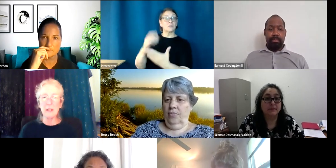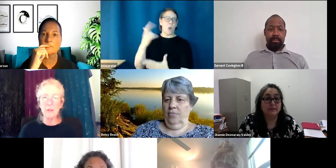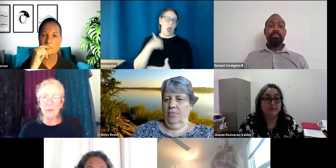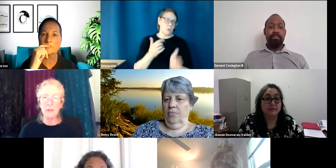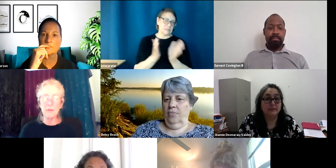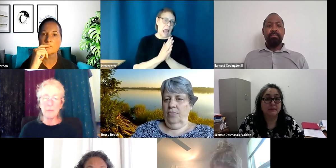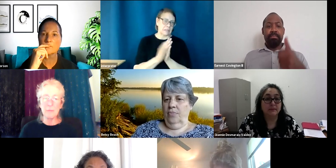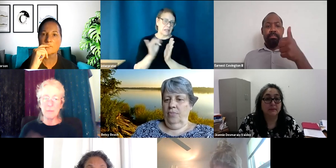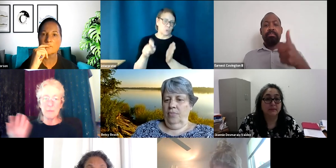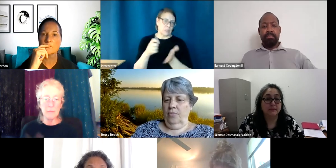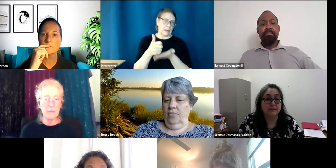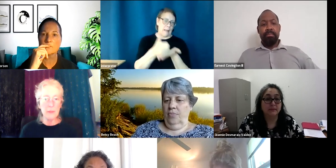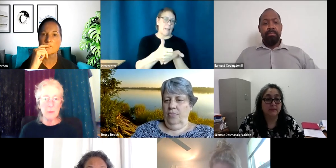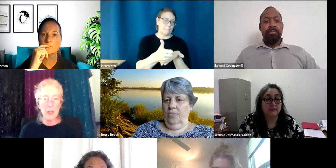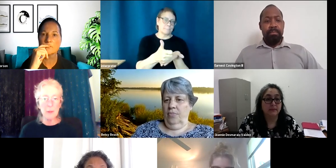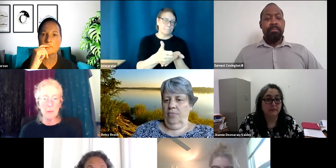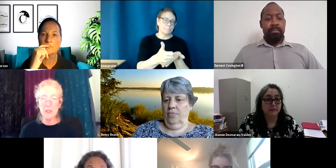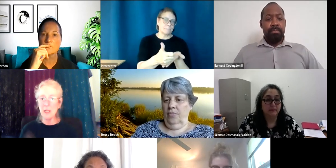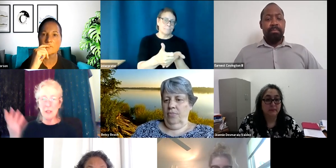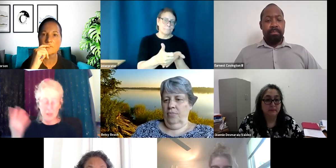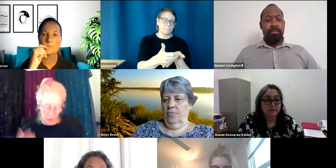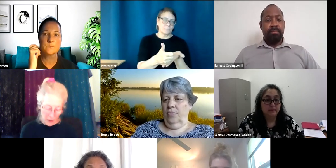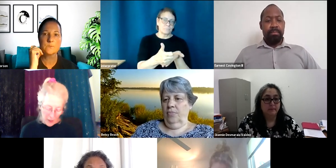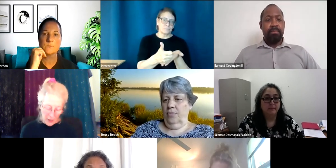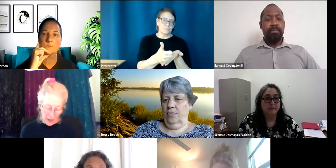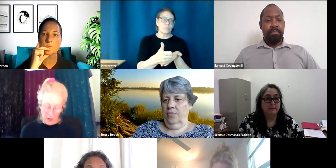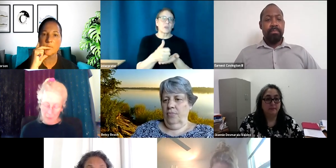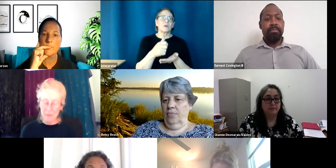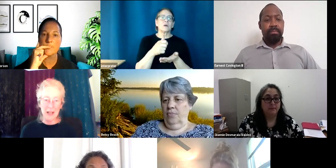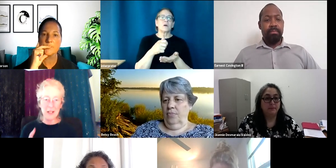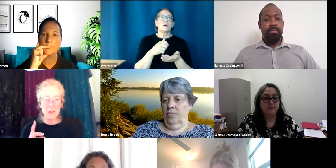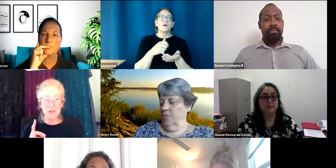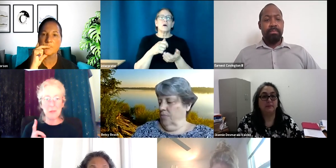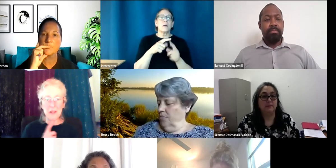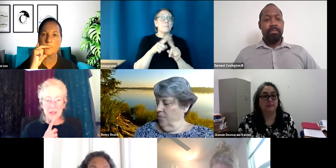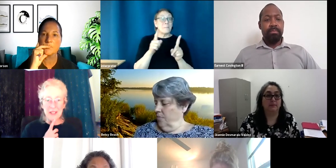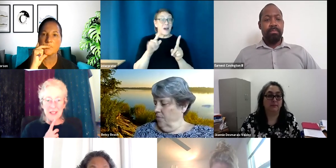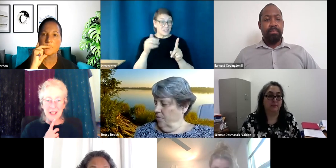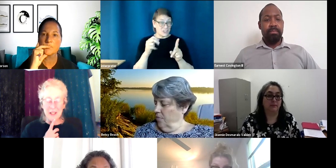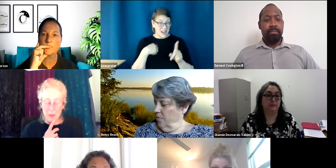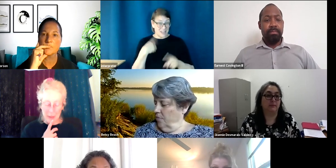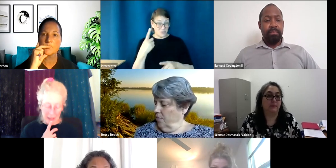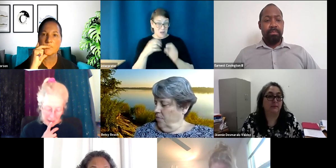you know, if there was help that was needed. So, um, but I, I do have one other thing to say, if I may,